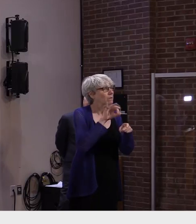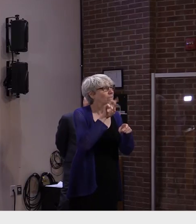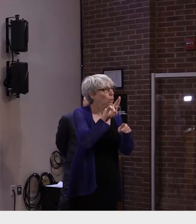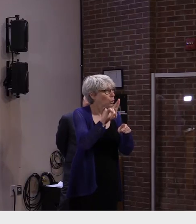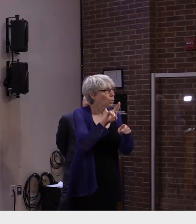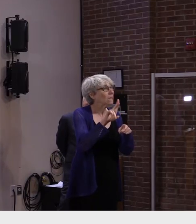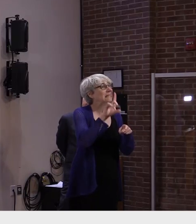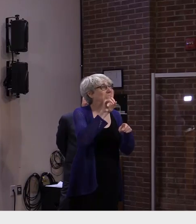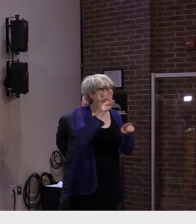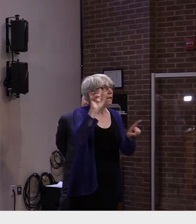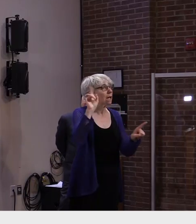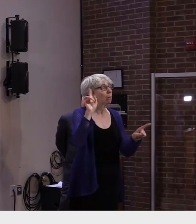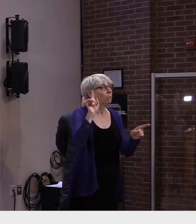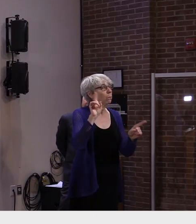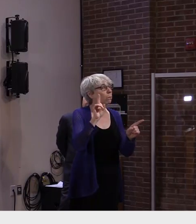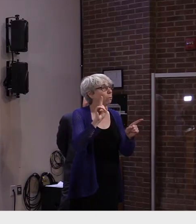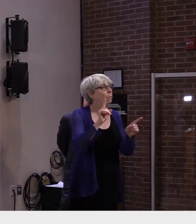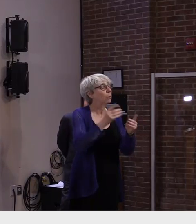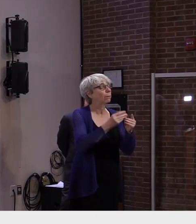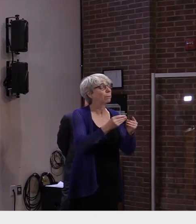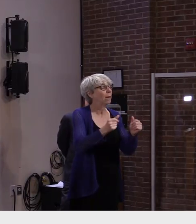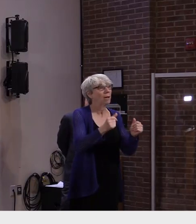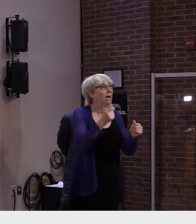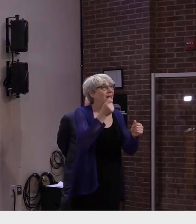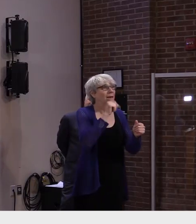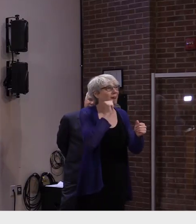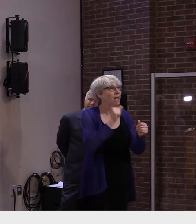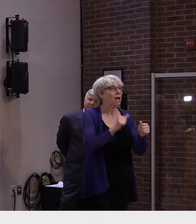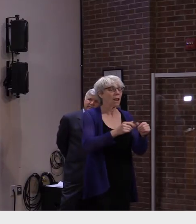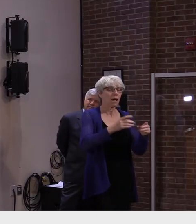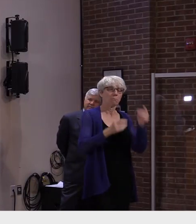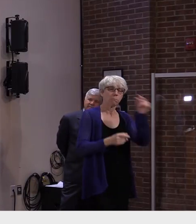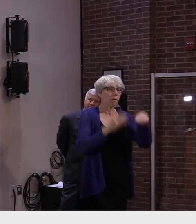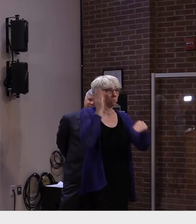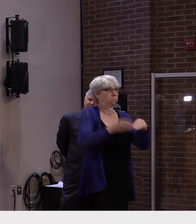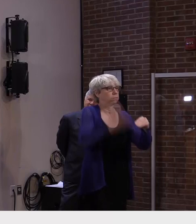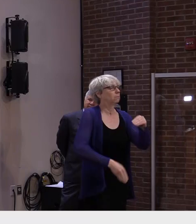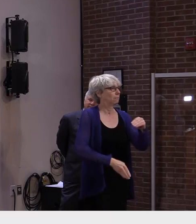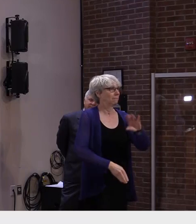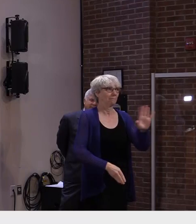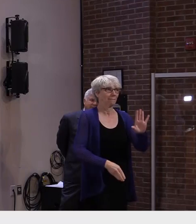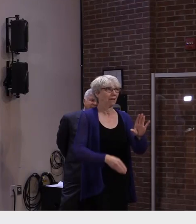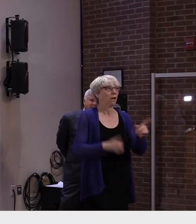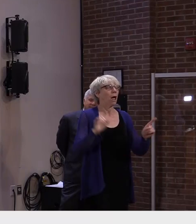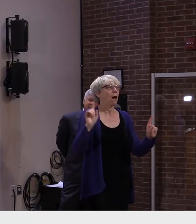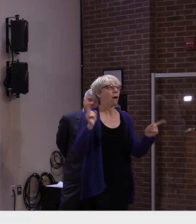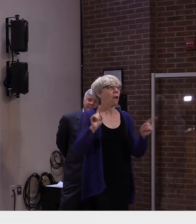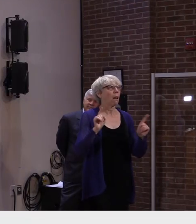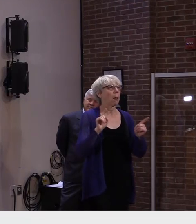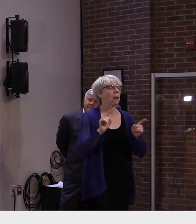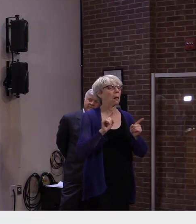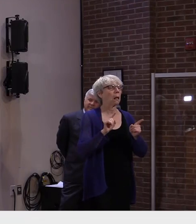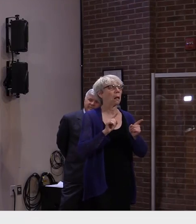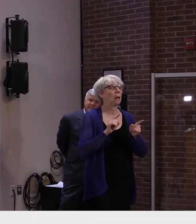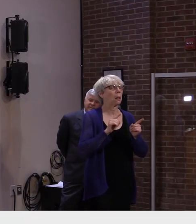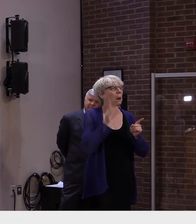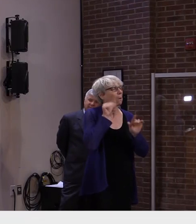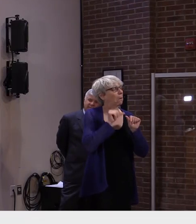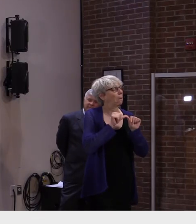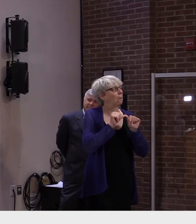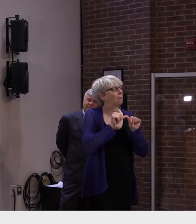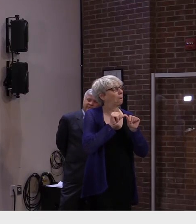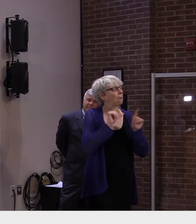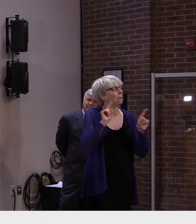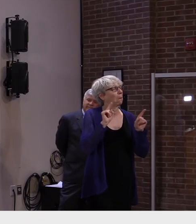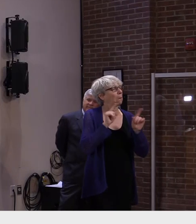grinding halt. If you read more about it, it sort of had its tail end lingering. So we're kind of in that phase